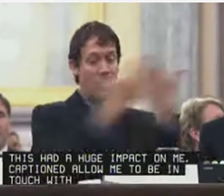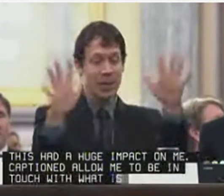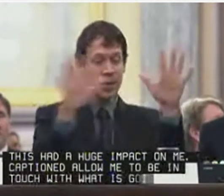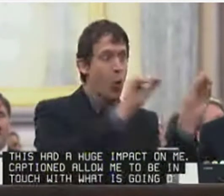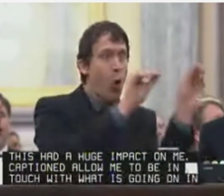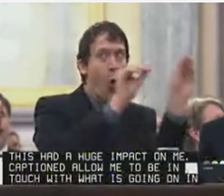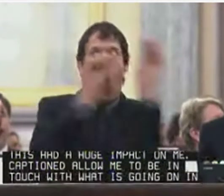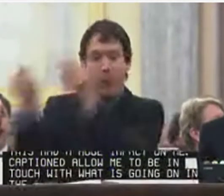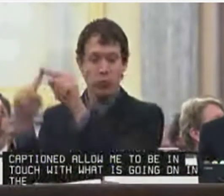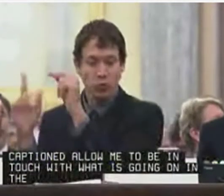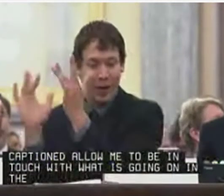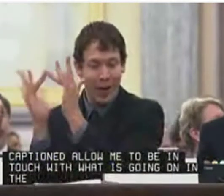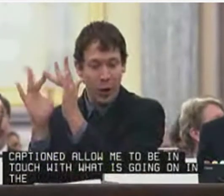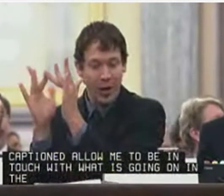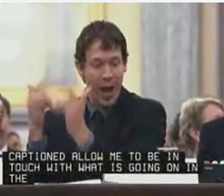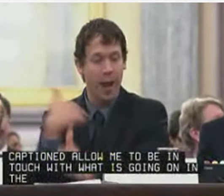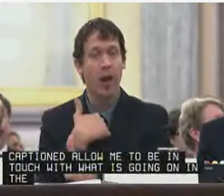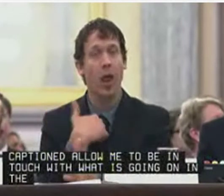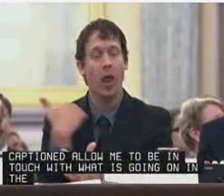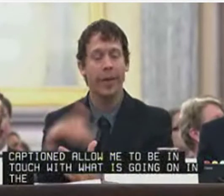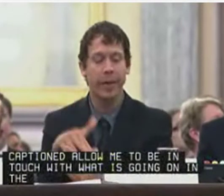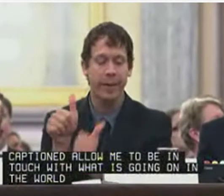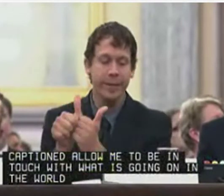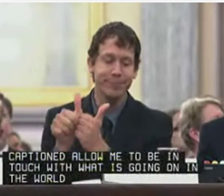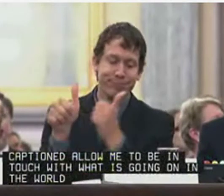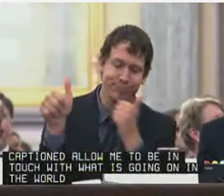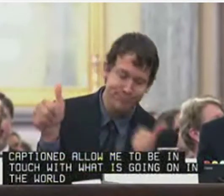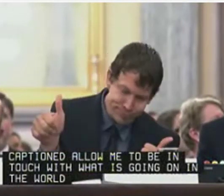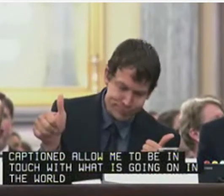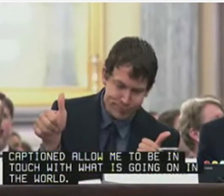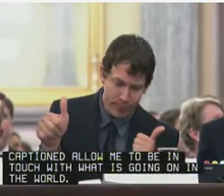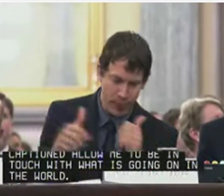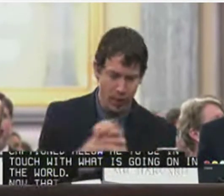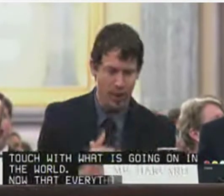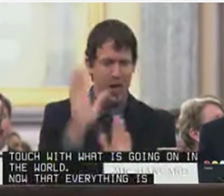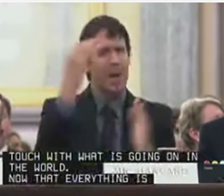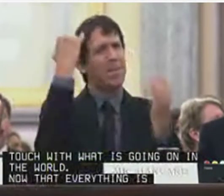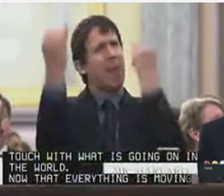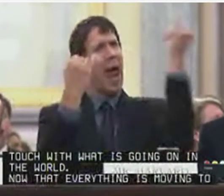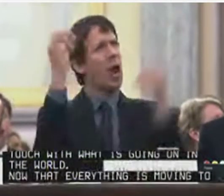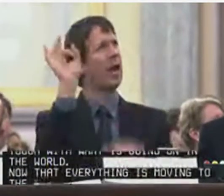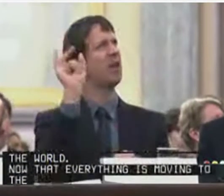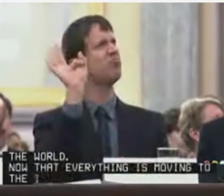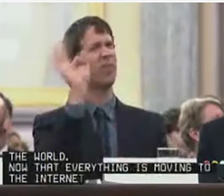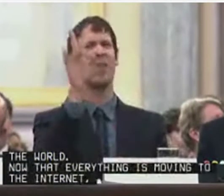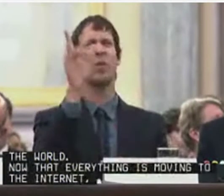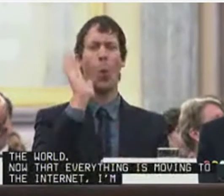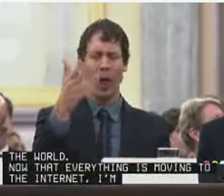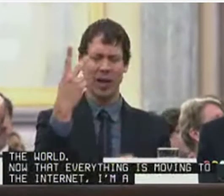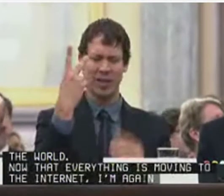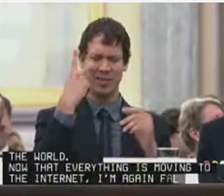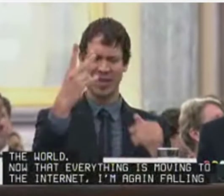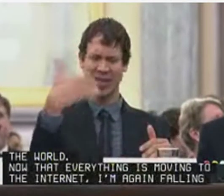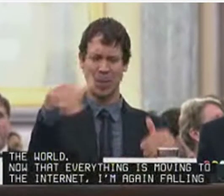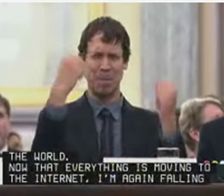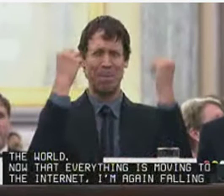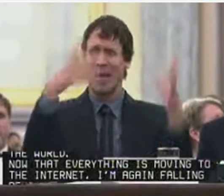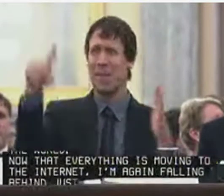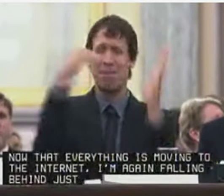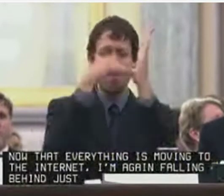But now that everything is moving to the Internet, I am again falling behind, just like generations of my family before me. Imagine, if you